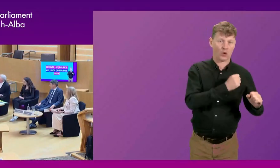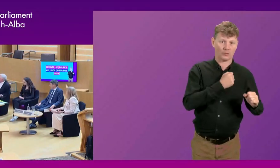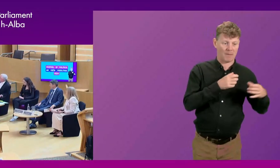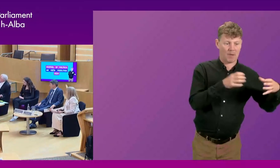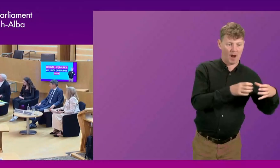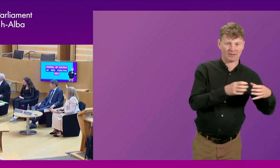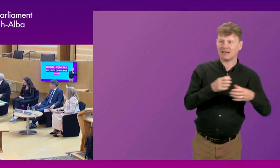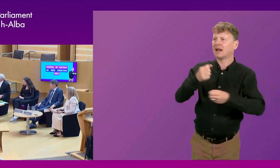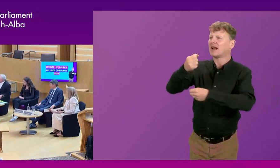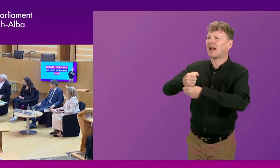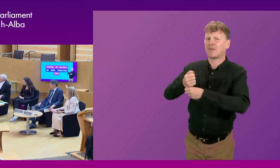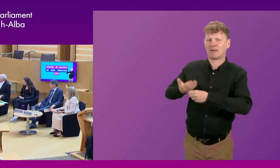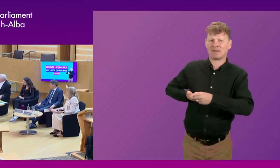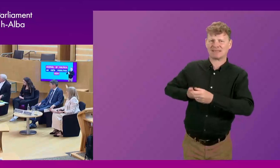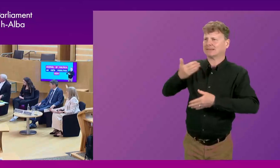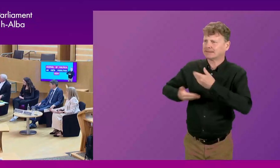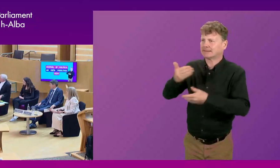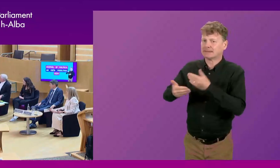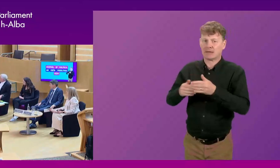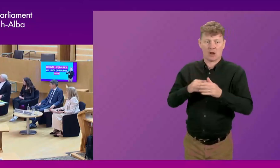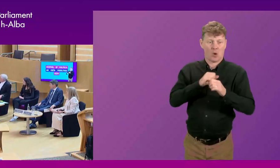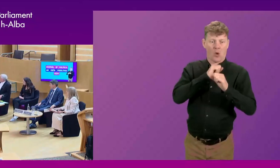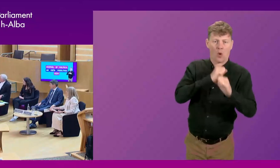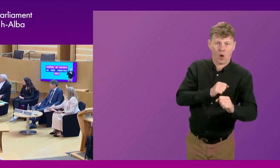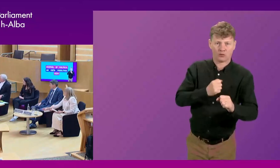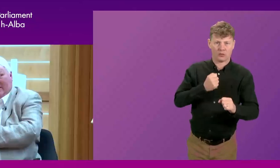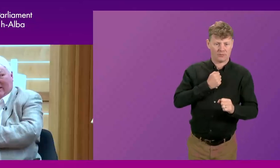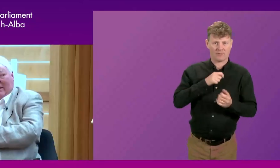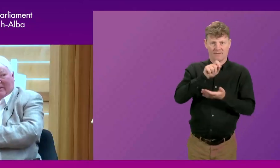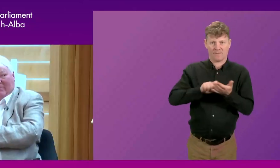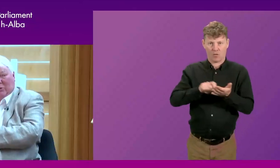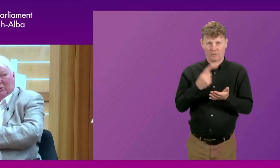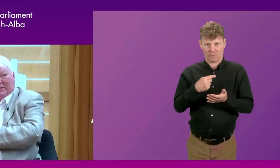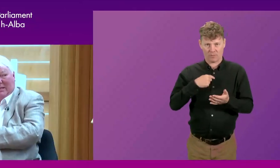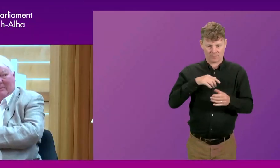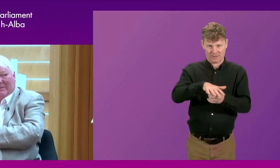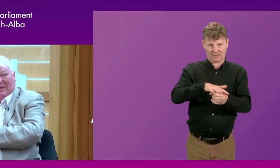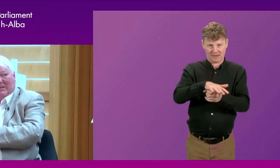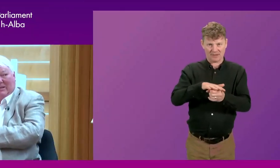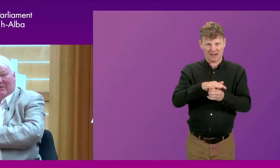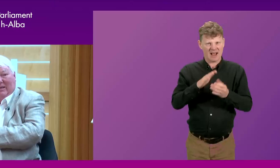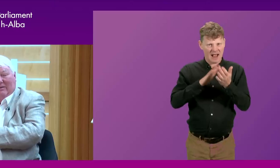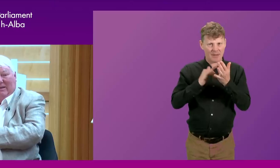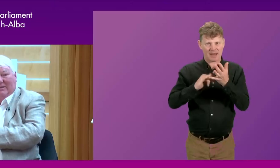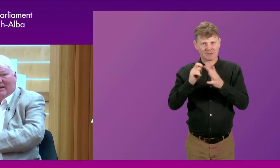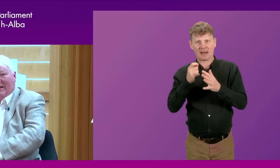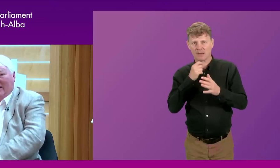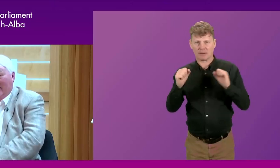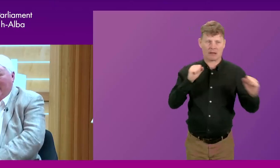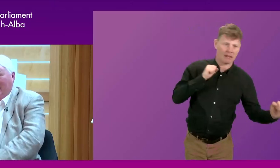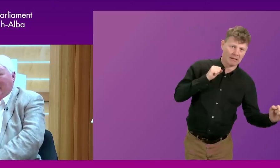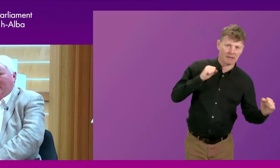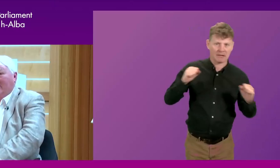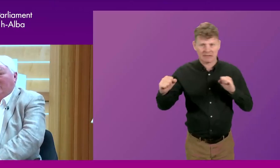done and being loyal to your constituents and your conscience. And that pools MSPs the entire